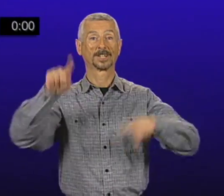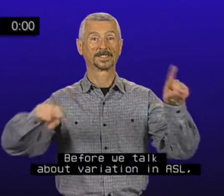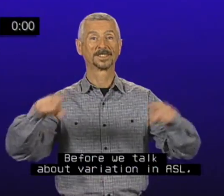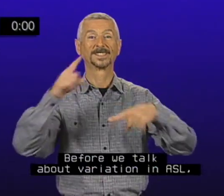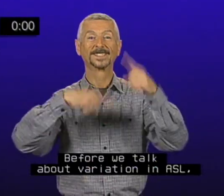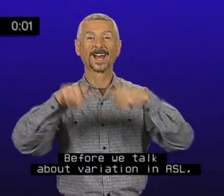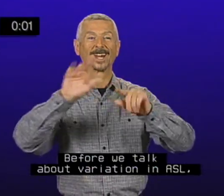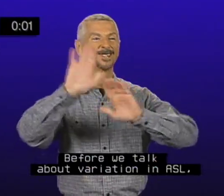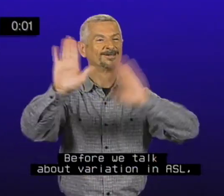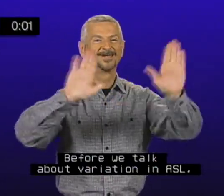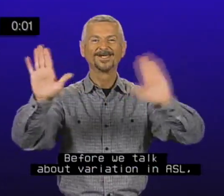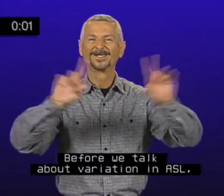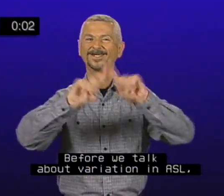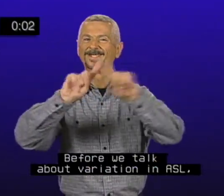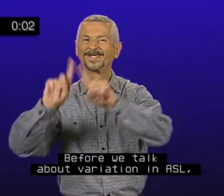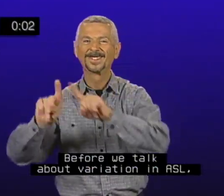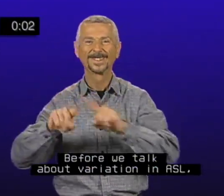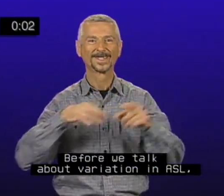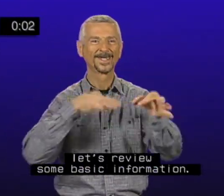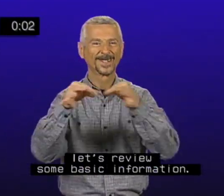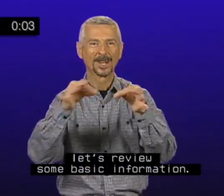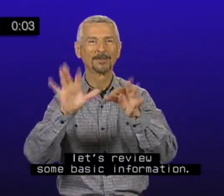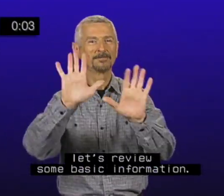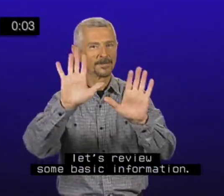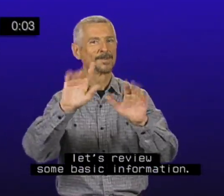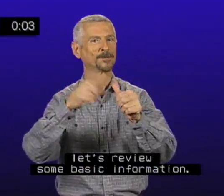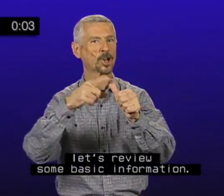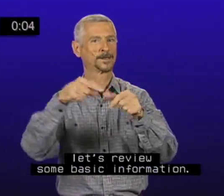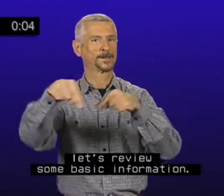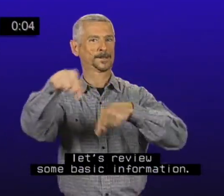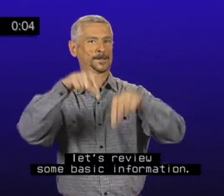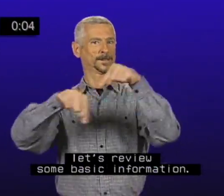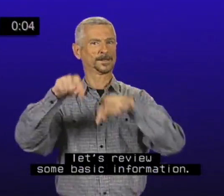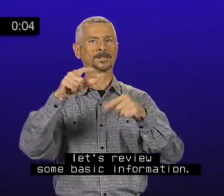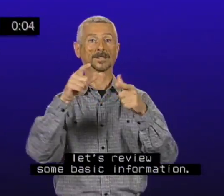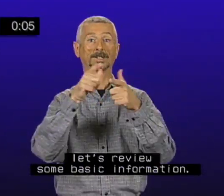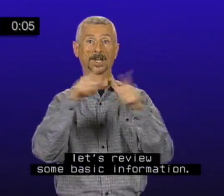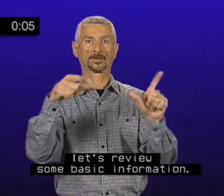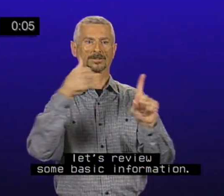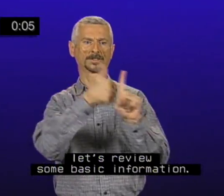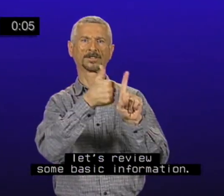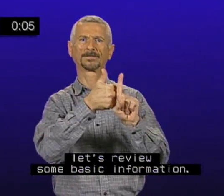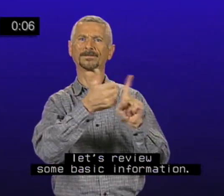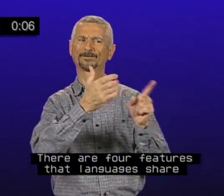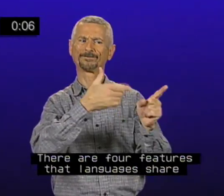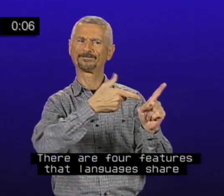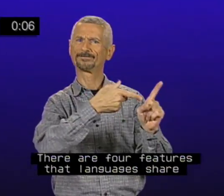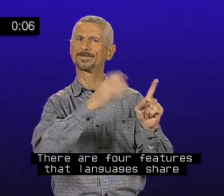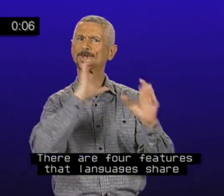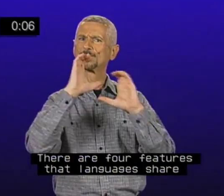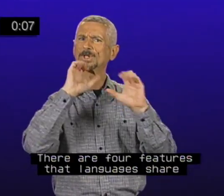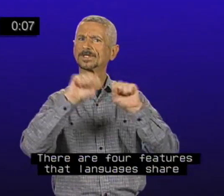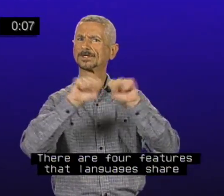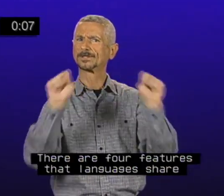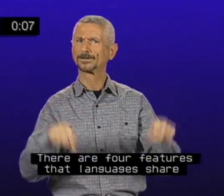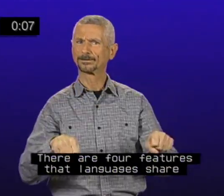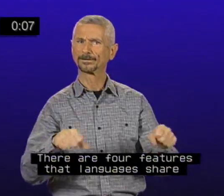Before we talk about variation in ASL, let's review some basic information. There are four